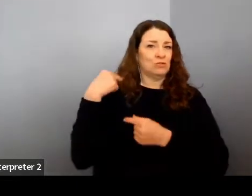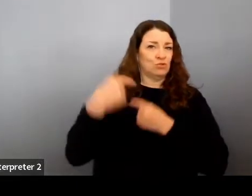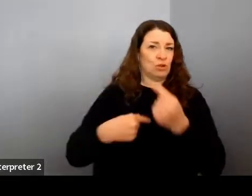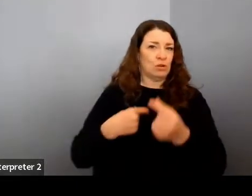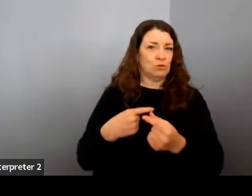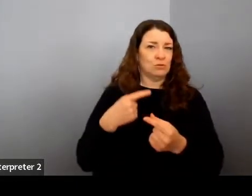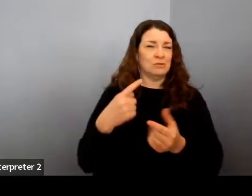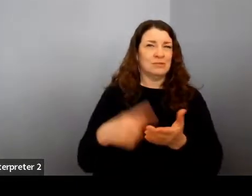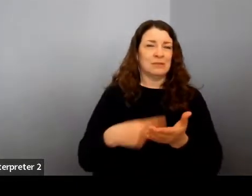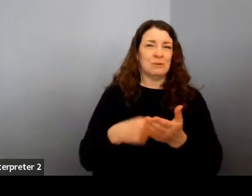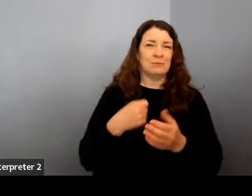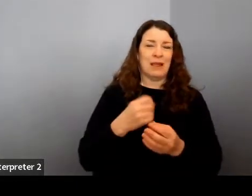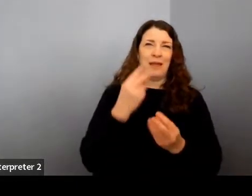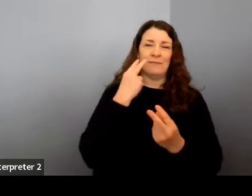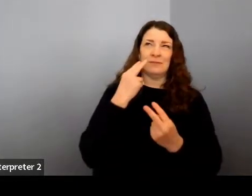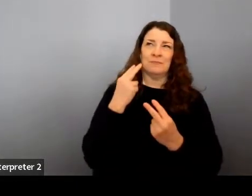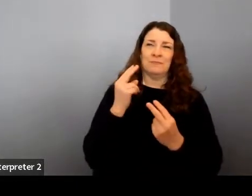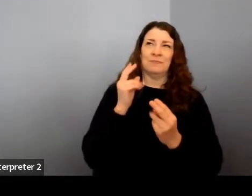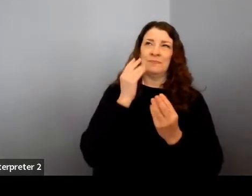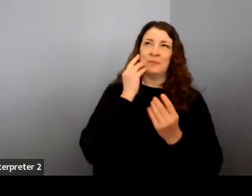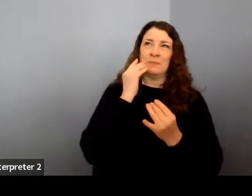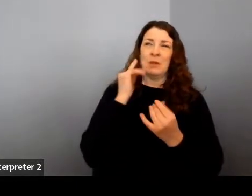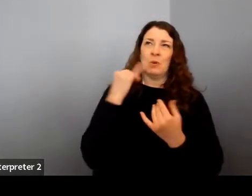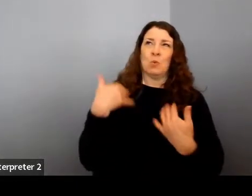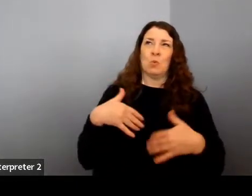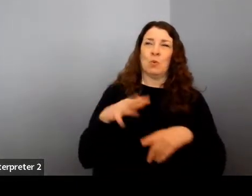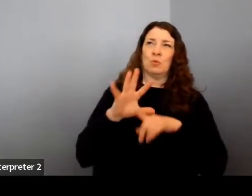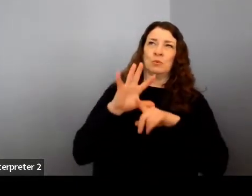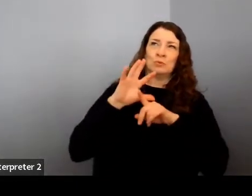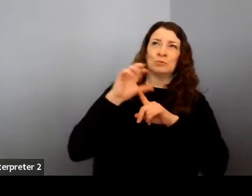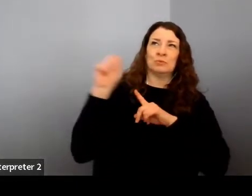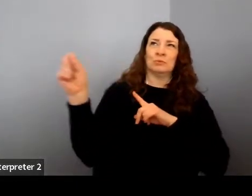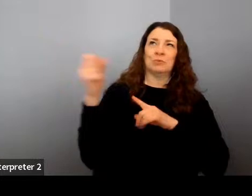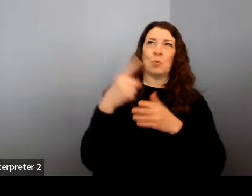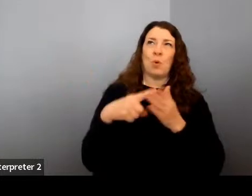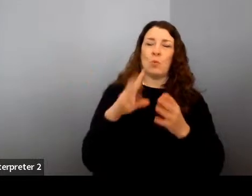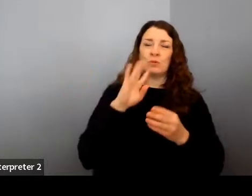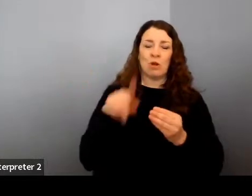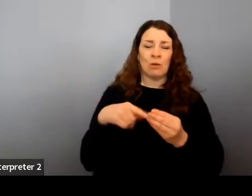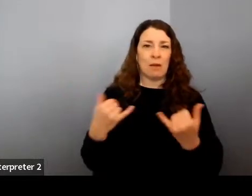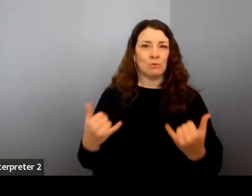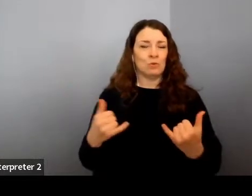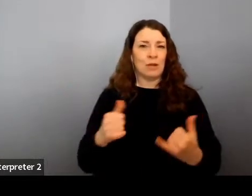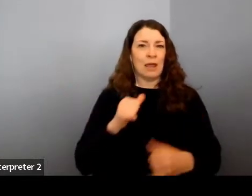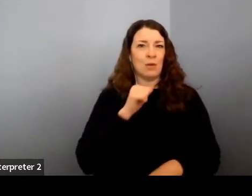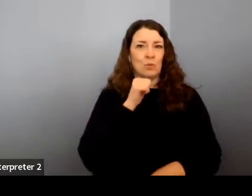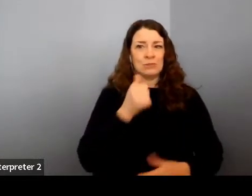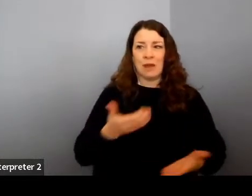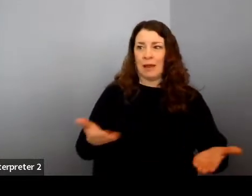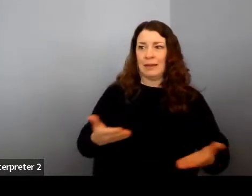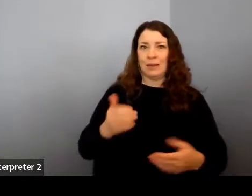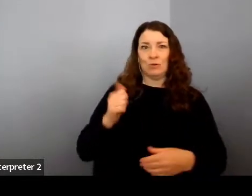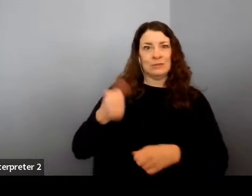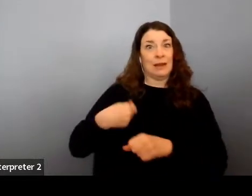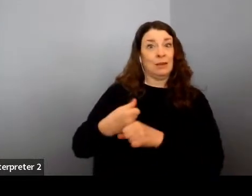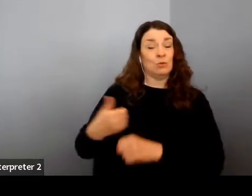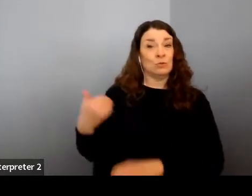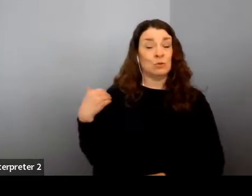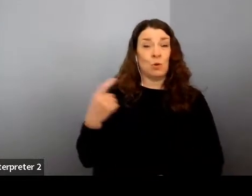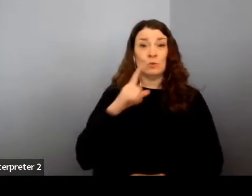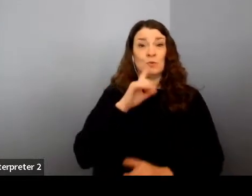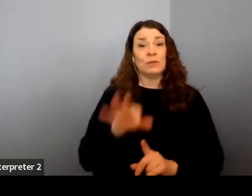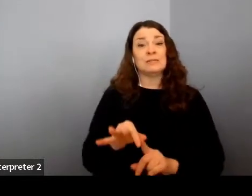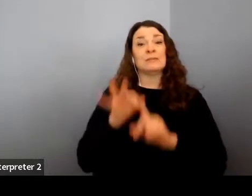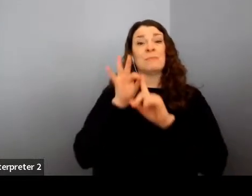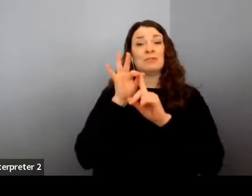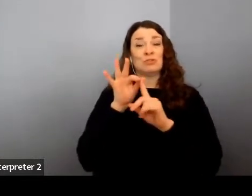think about how extraordinary that is, that what we're talking about today didn't exist a decade ago. And I think that's pretty special. It is